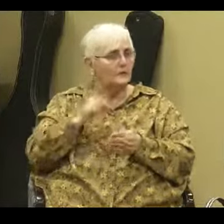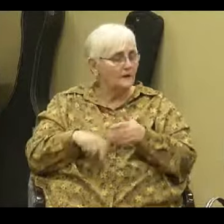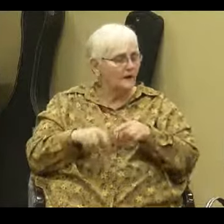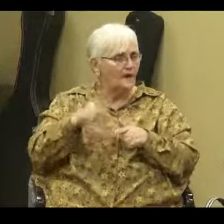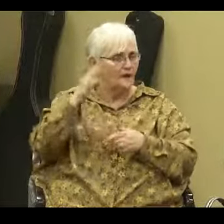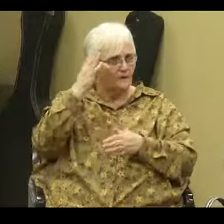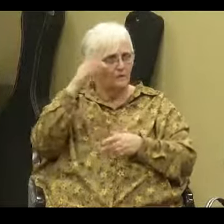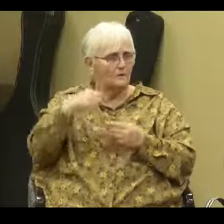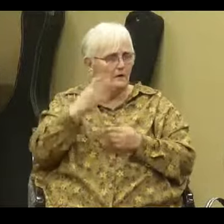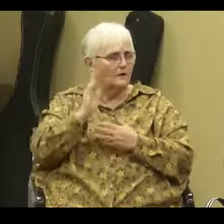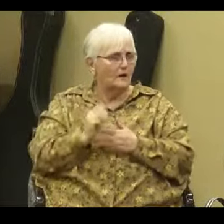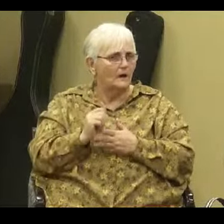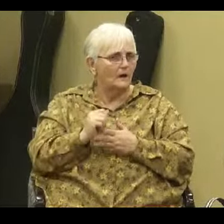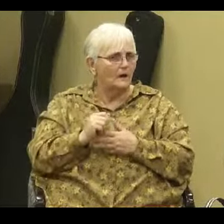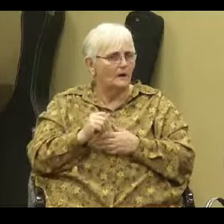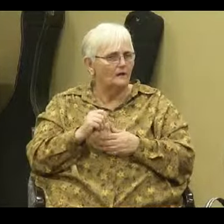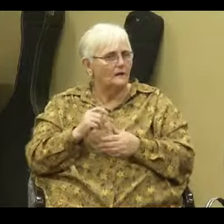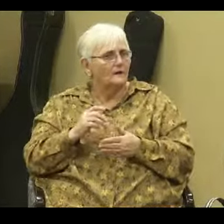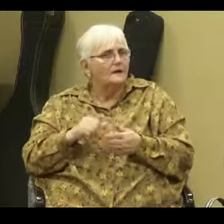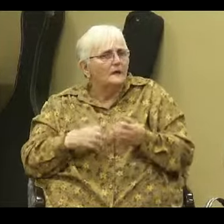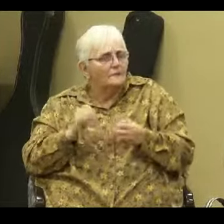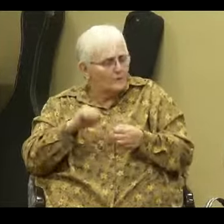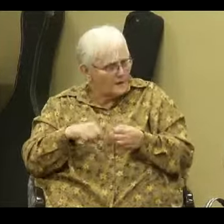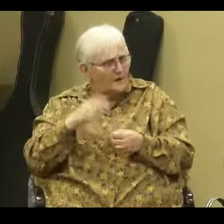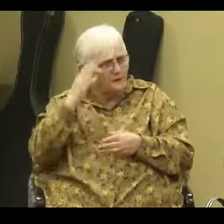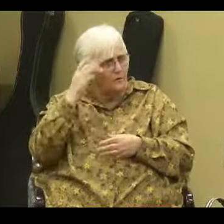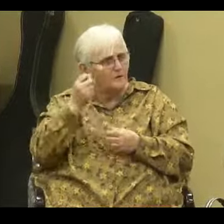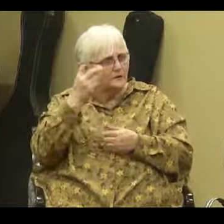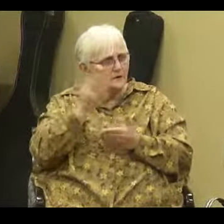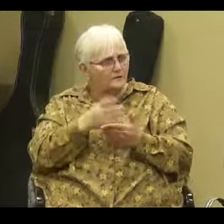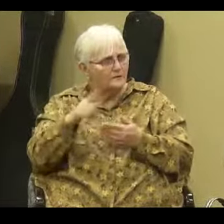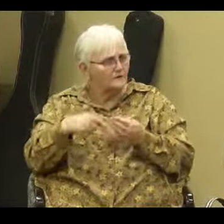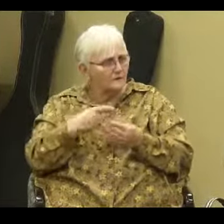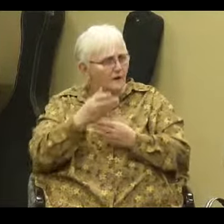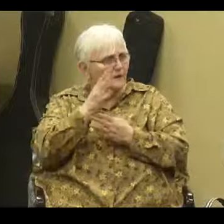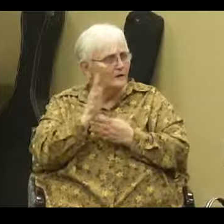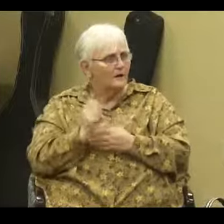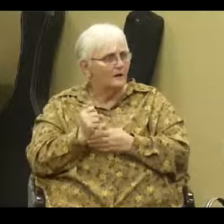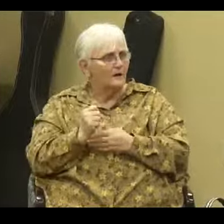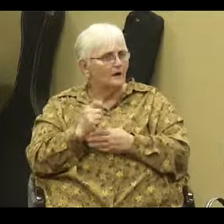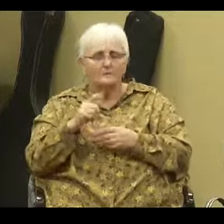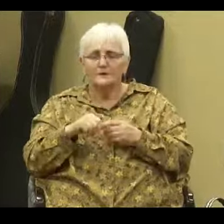Right? I mean, if we can know and understand things about God, but not everything,